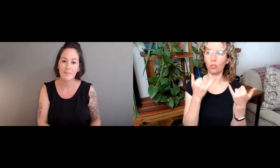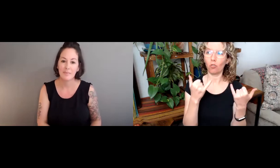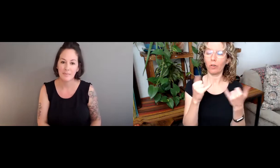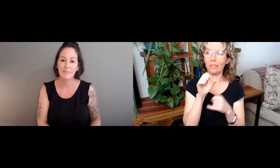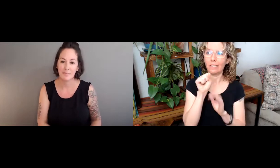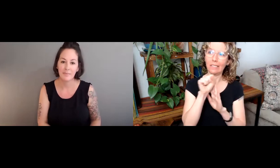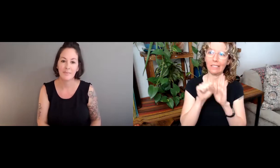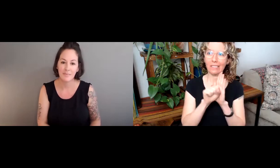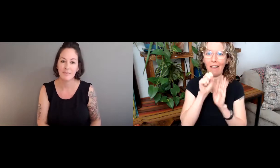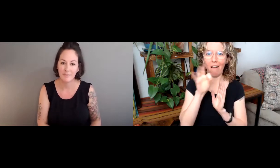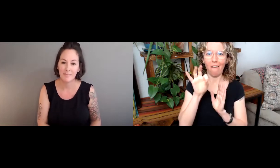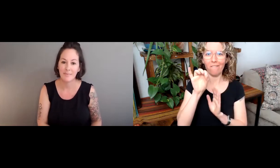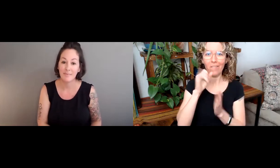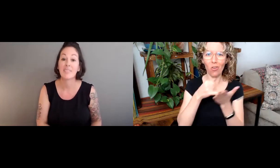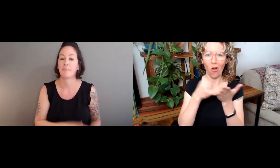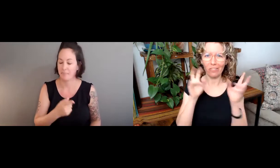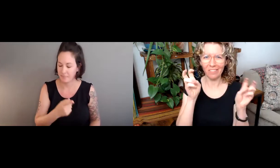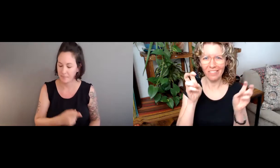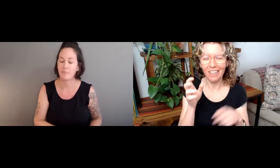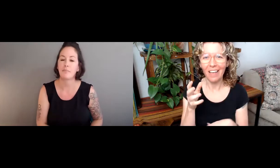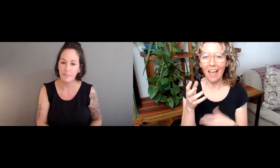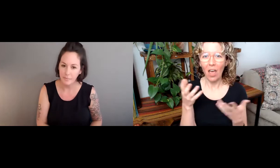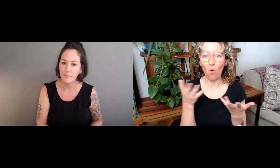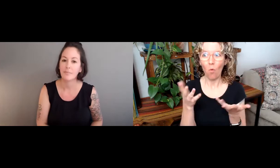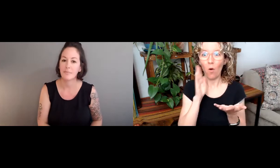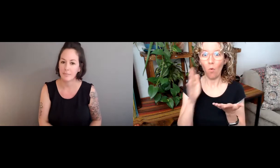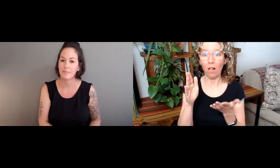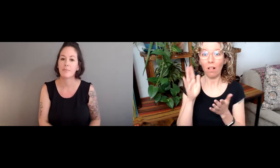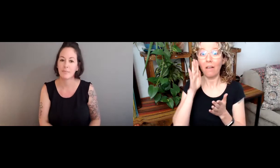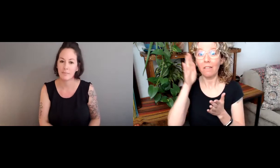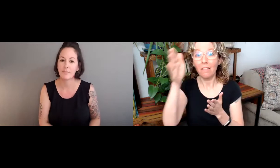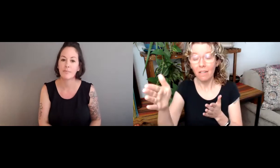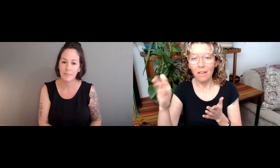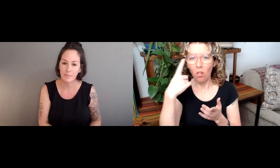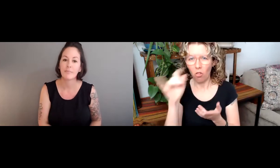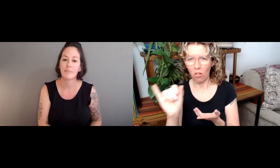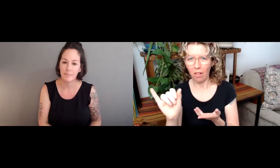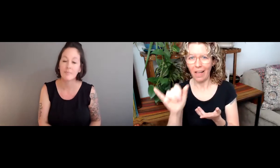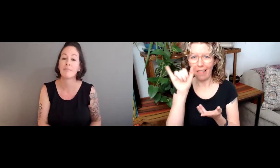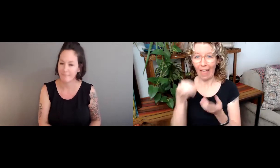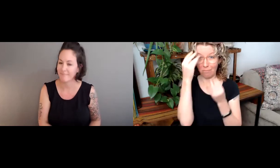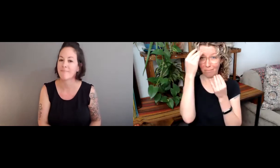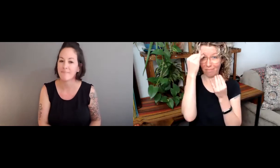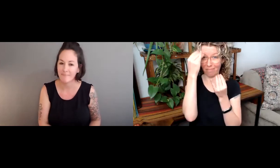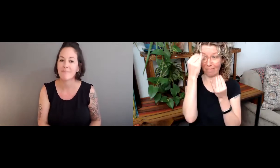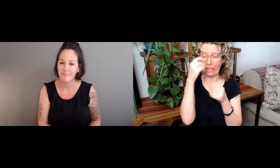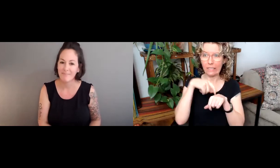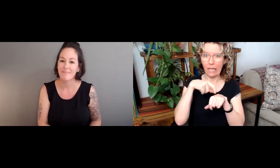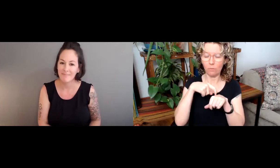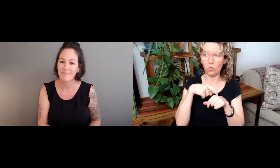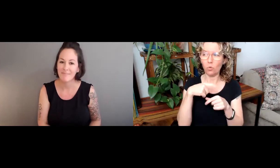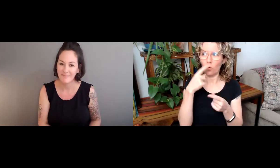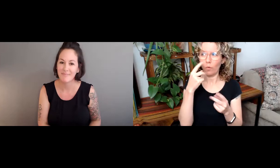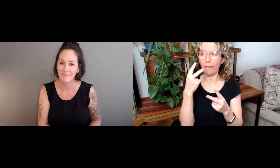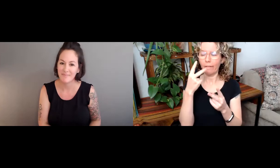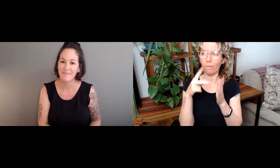and what we assume is the current state of the art, so to speak, that that would endure over time and